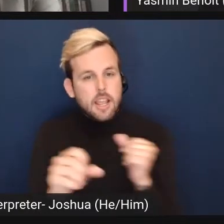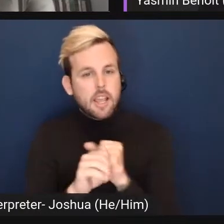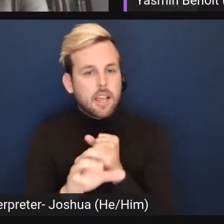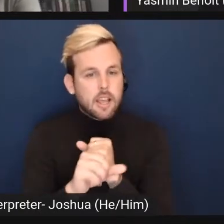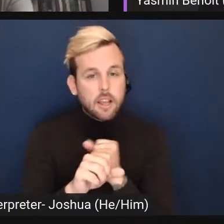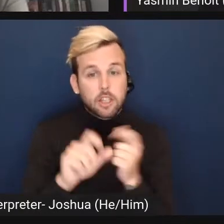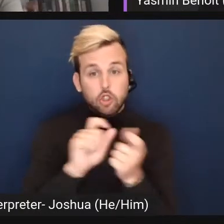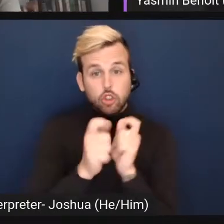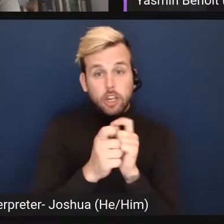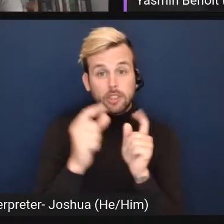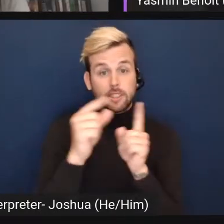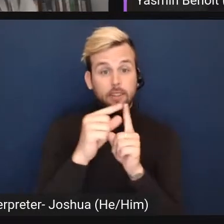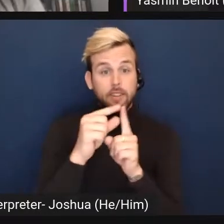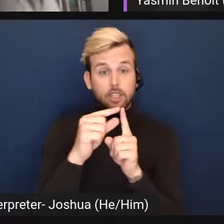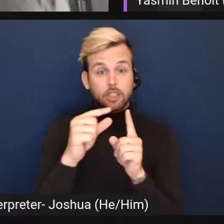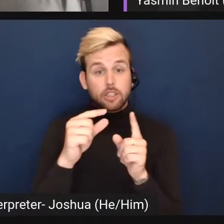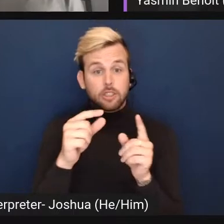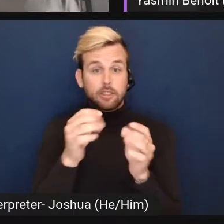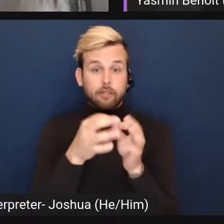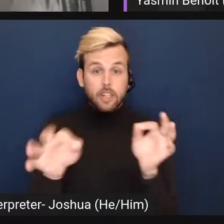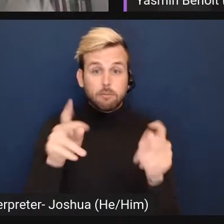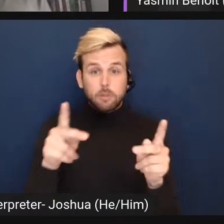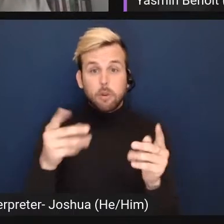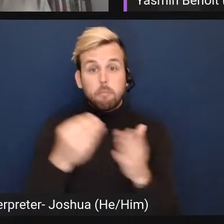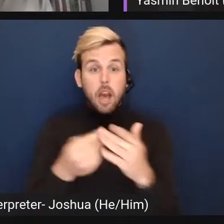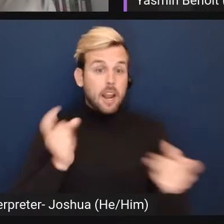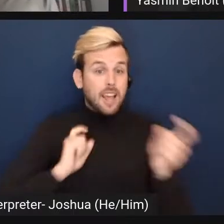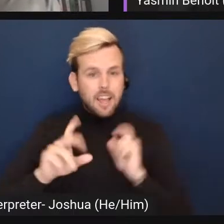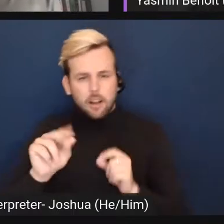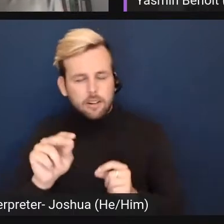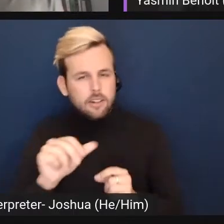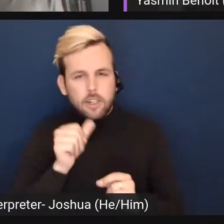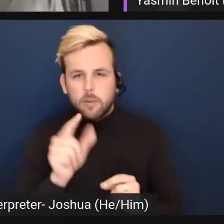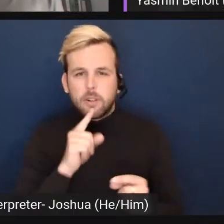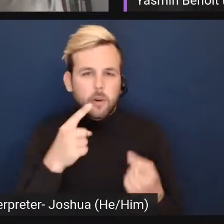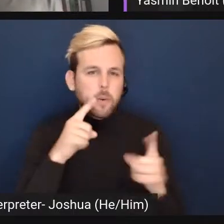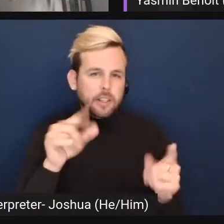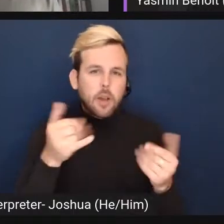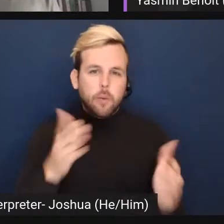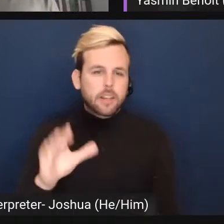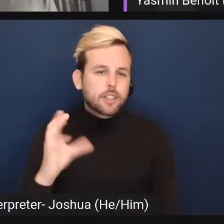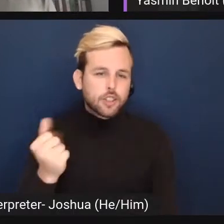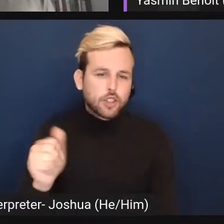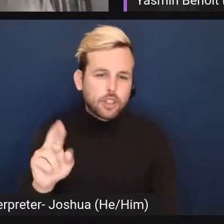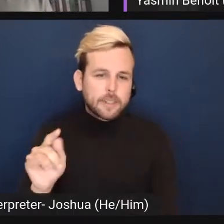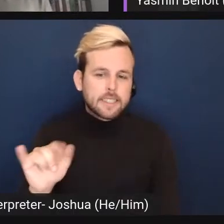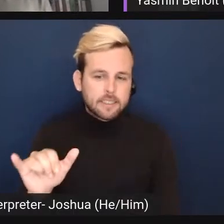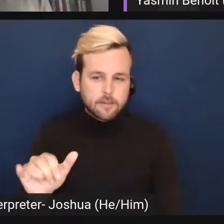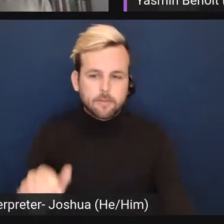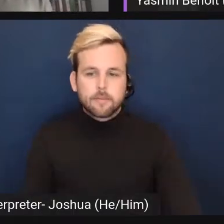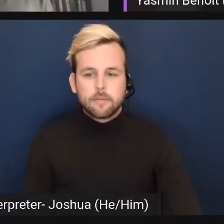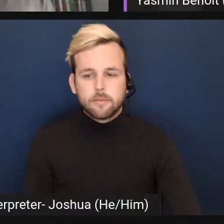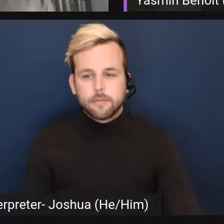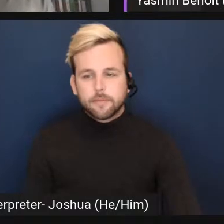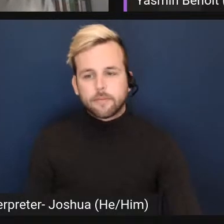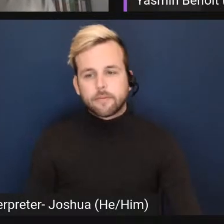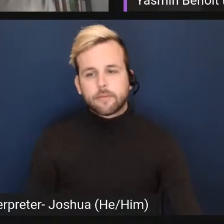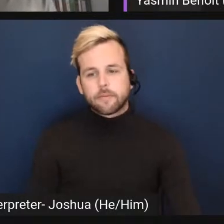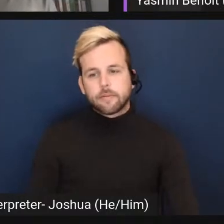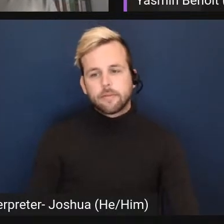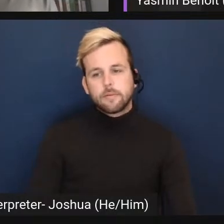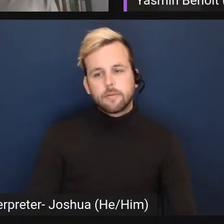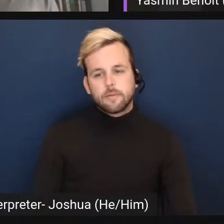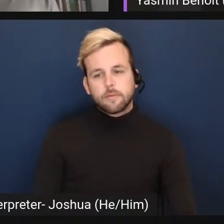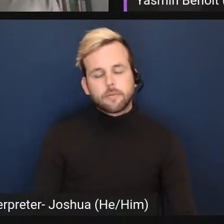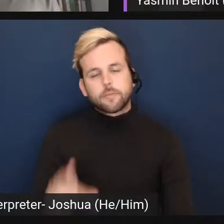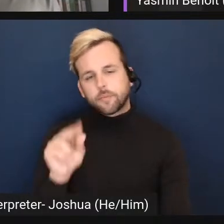people throw money at us. It doesn't really work that way. Um, so, no, it's not, like, some